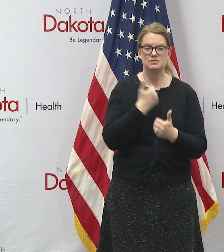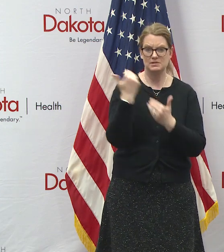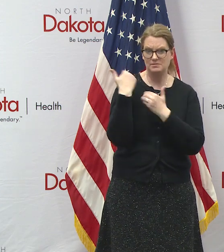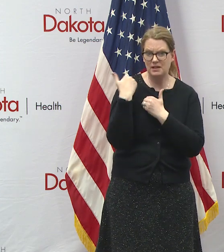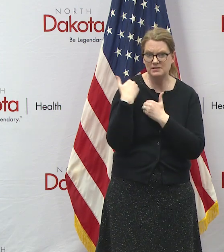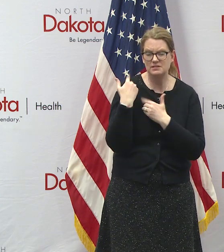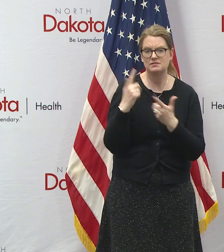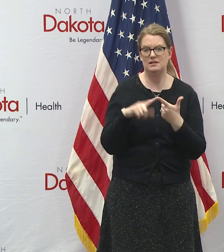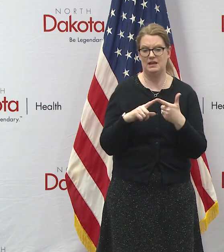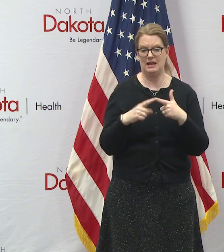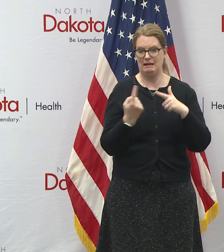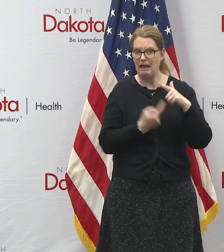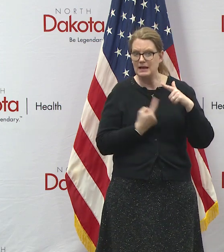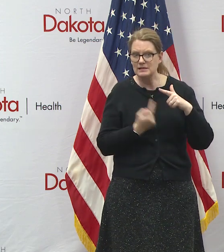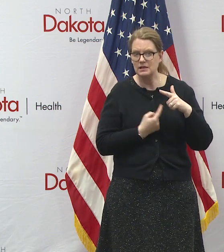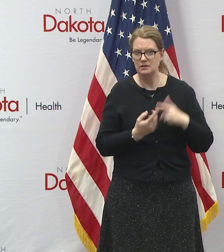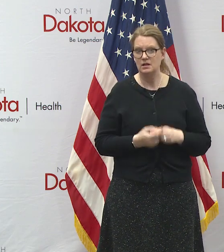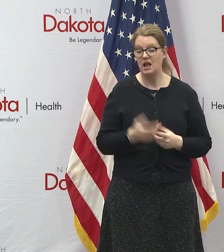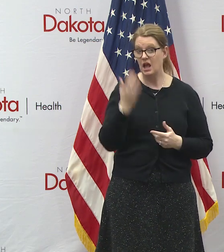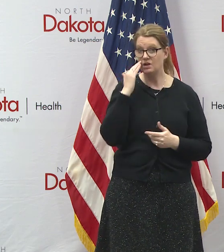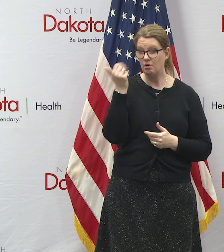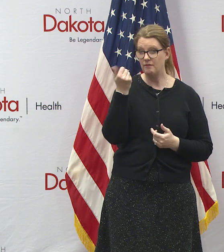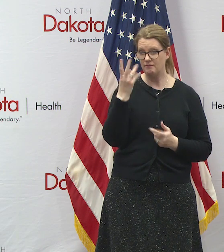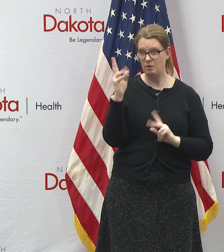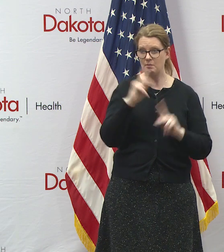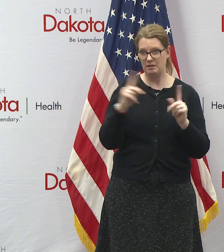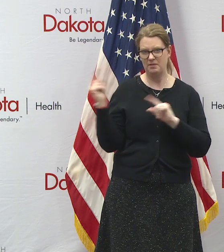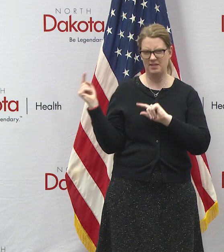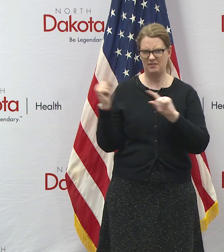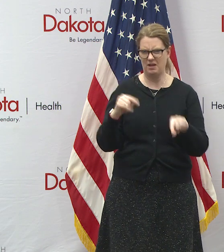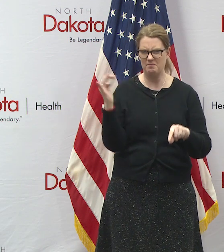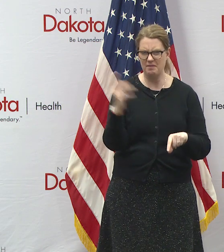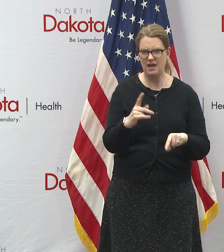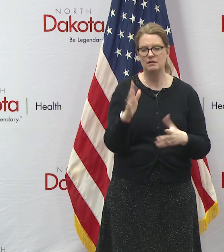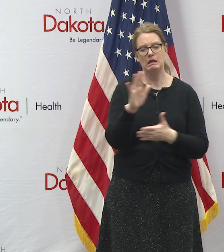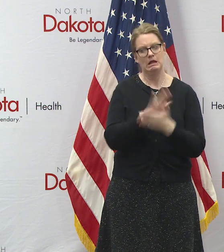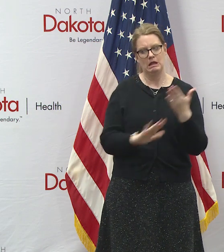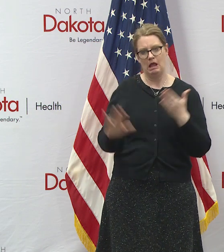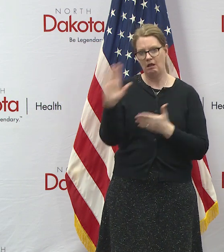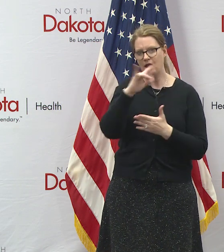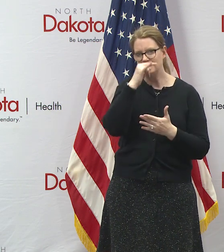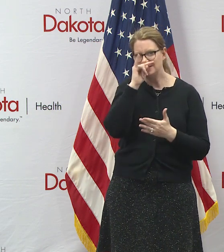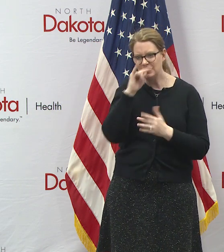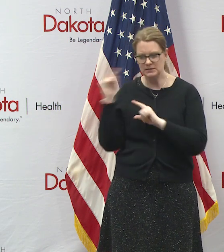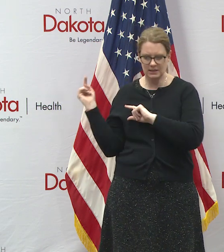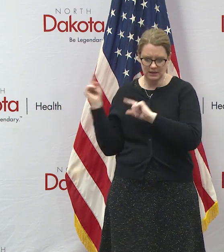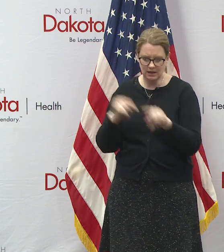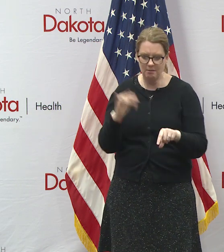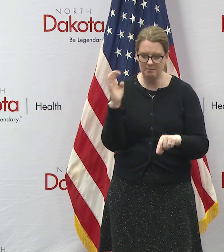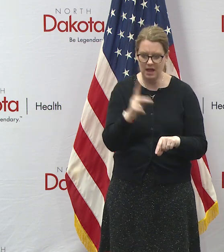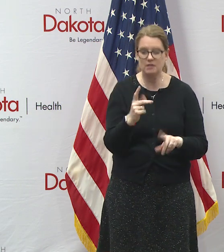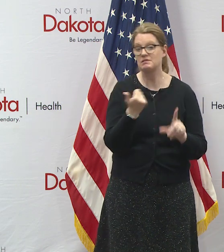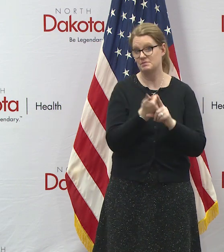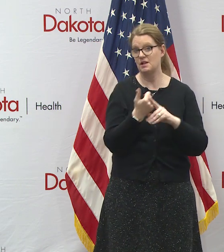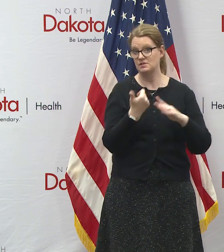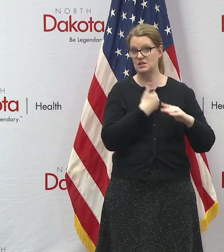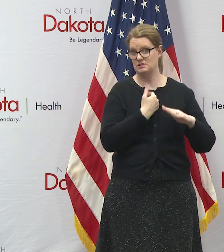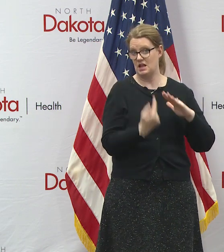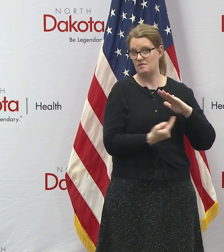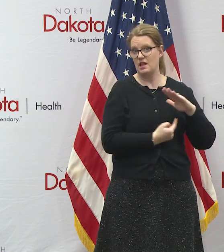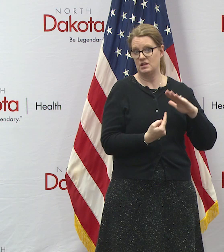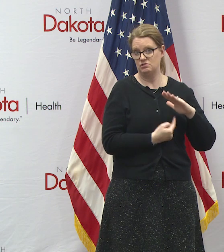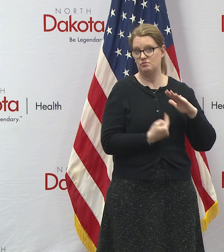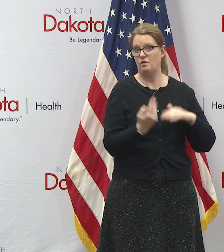further i do know people that have returned uh i know college kids that have come back to our state and they're practicing self-isolation for